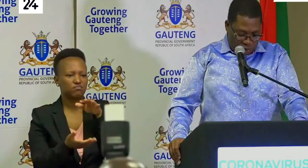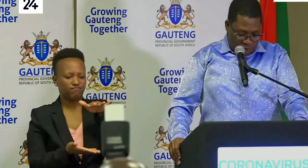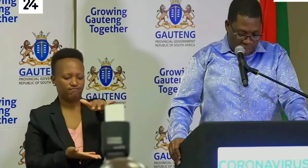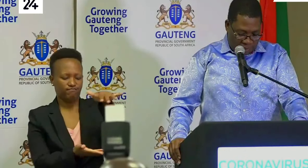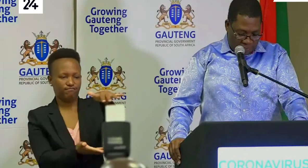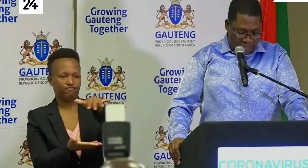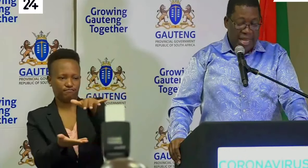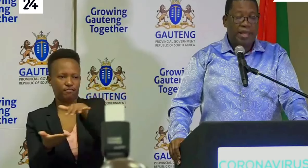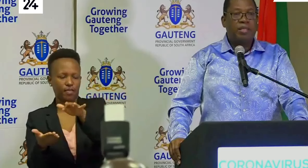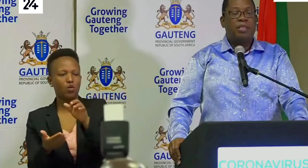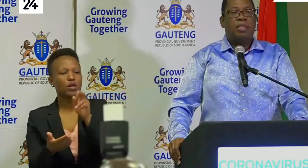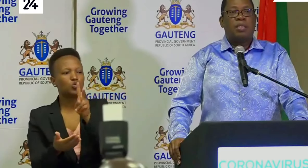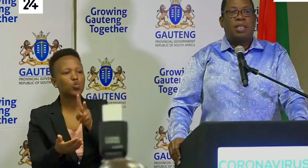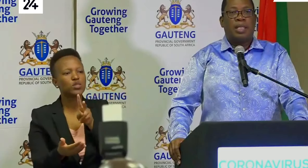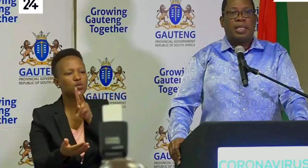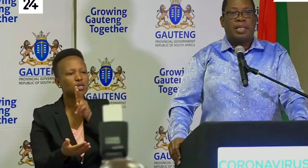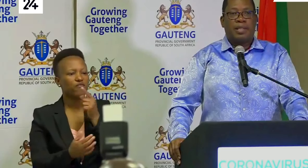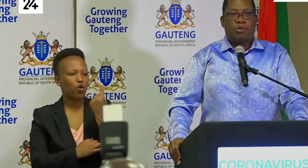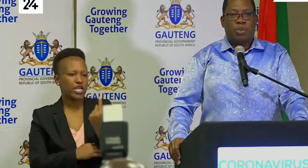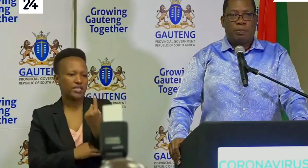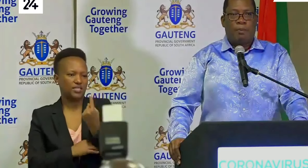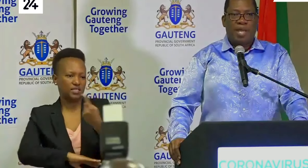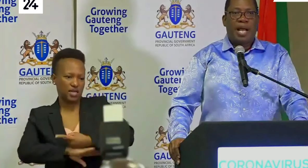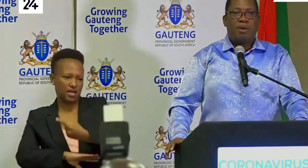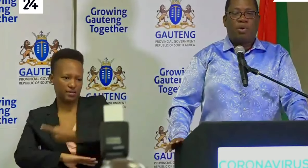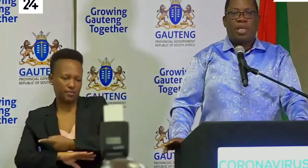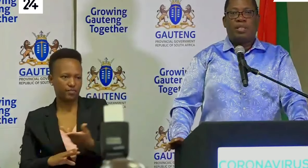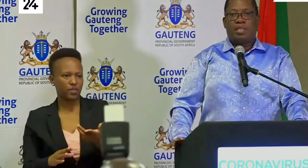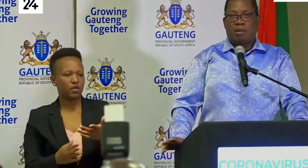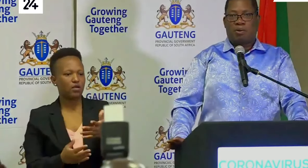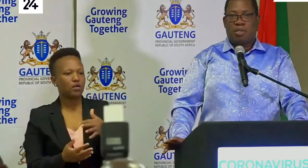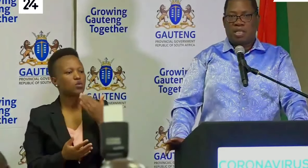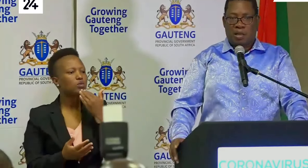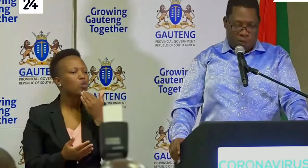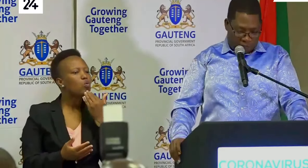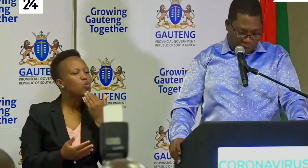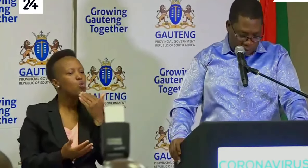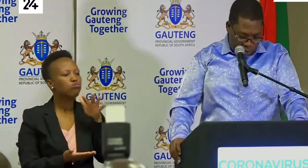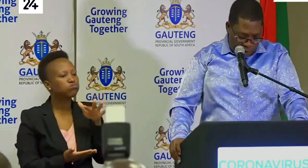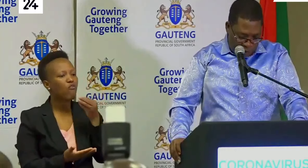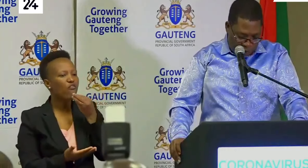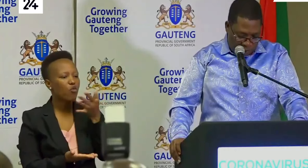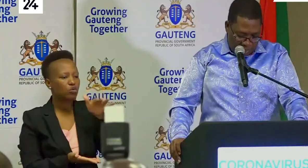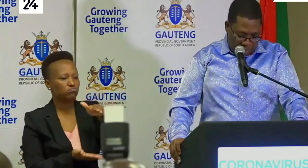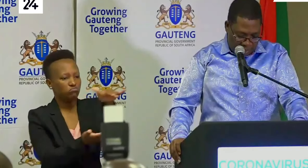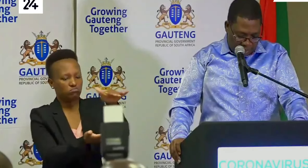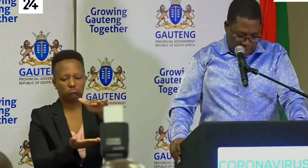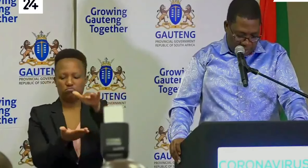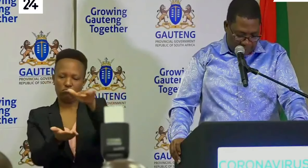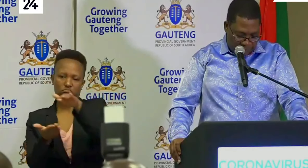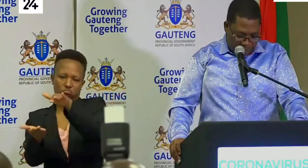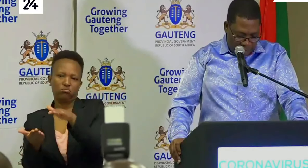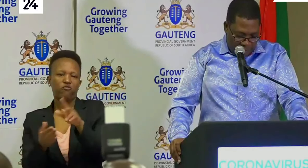almost 2,000 per day that we make allocations across the entire province for those that need